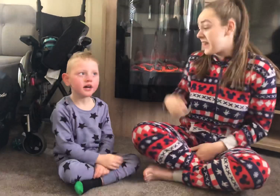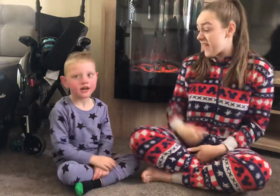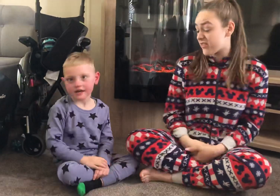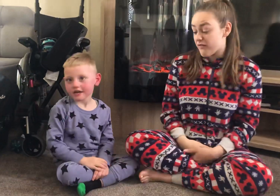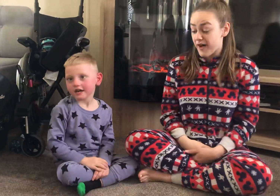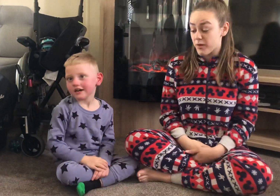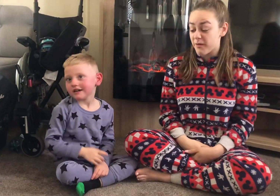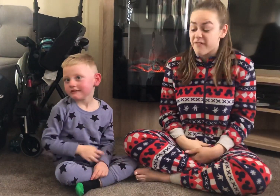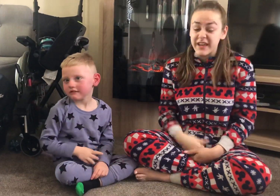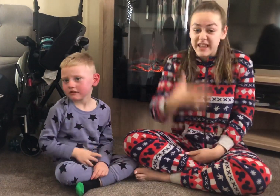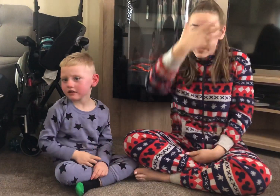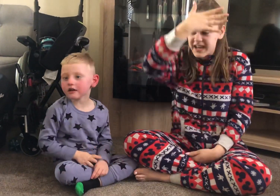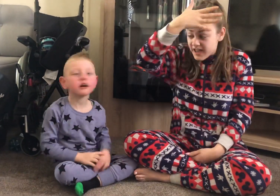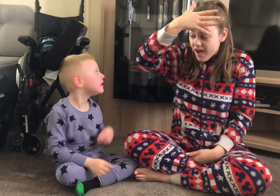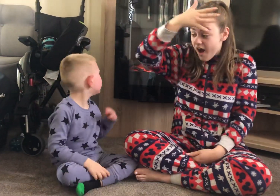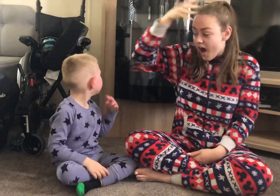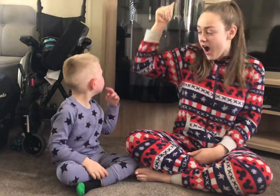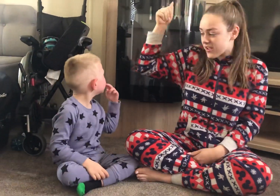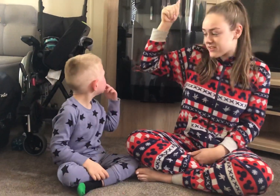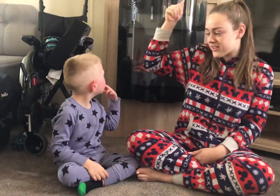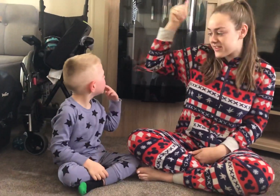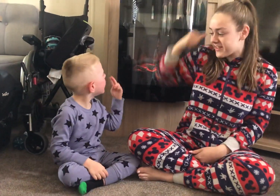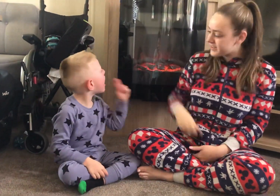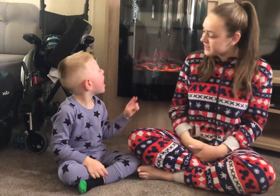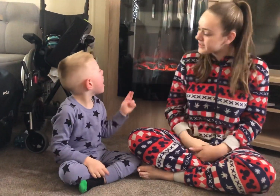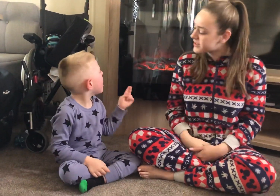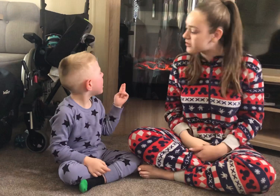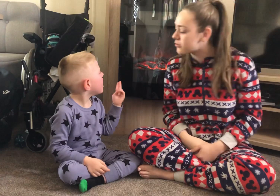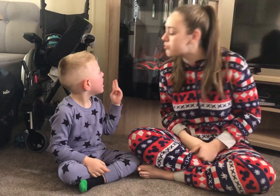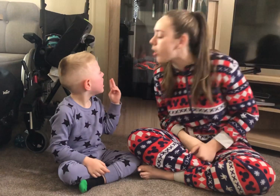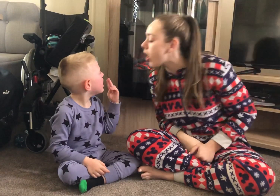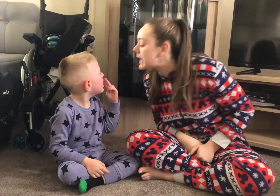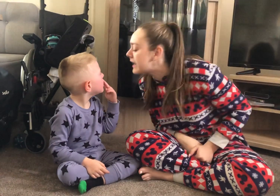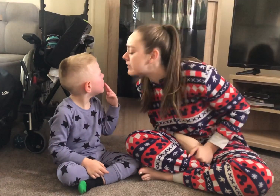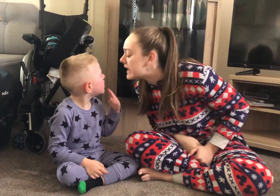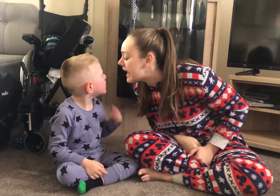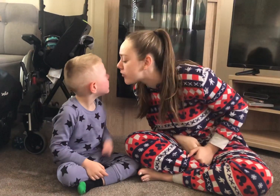we're next to the fire, we're feeling hot. Good boy, can you have a kiss?